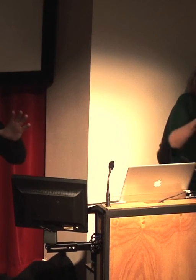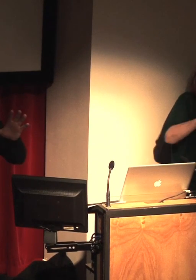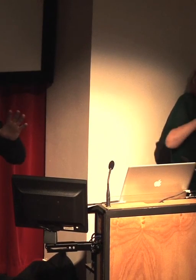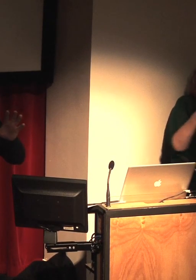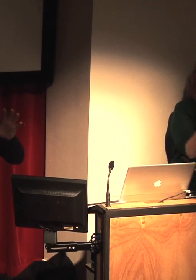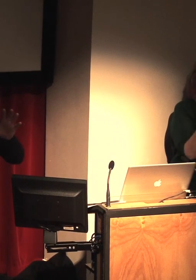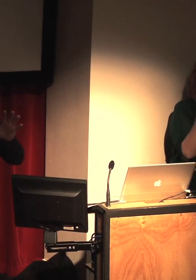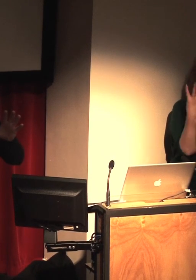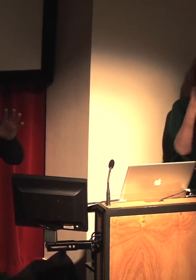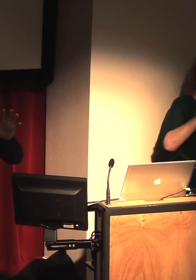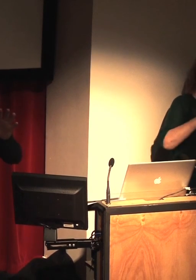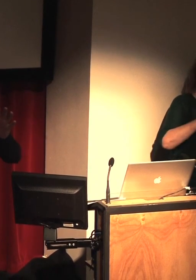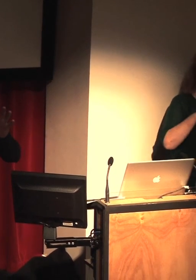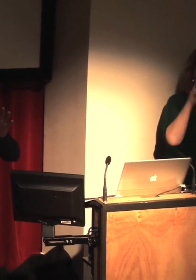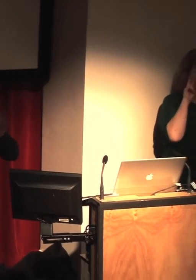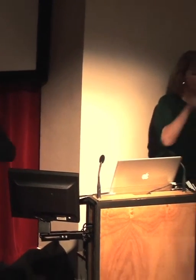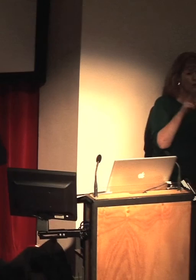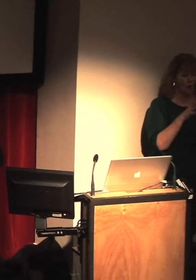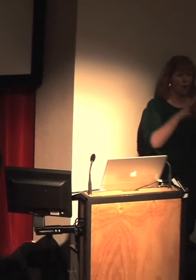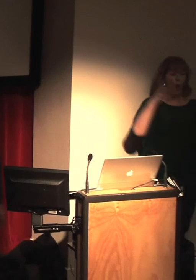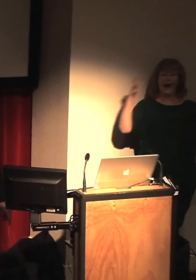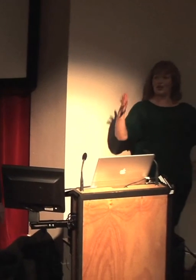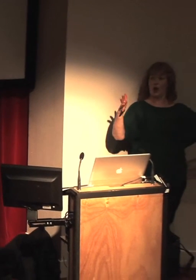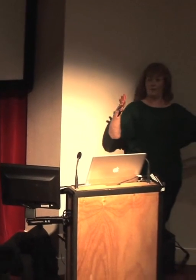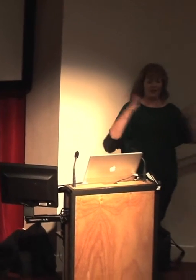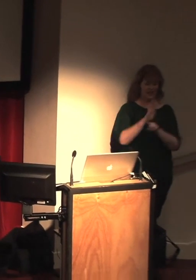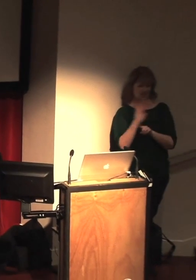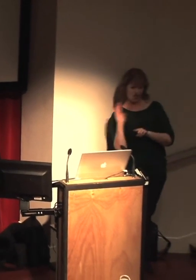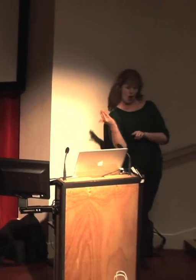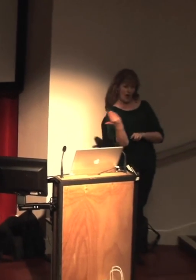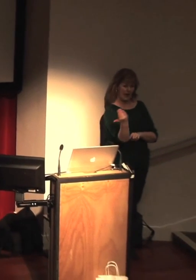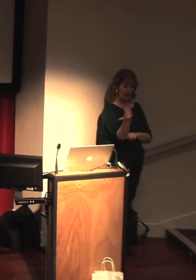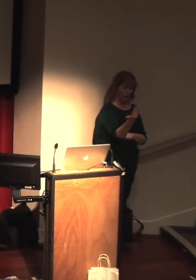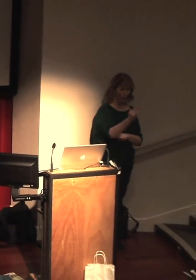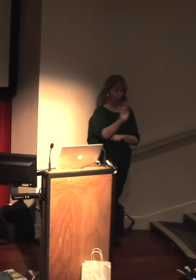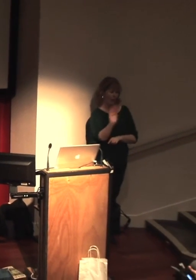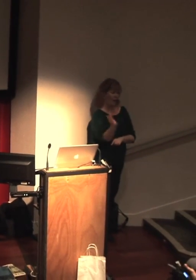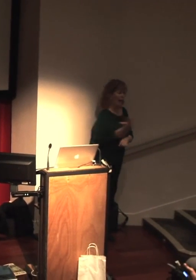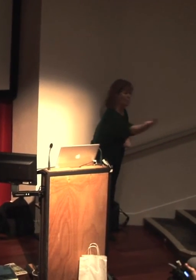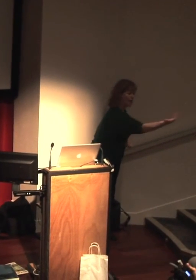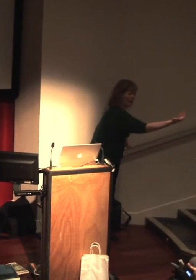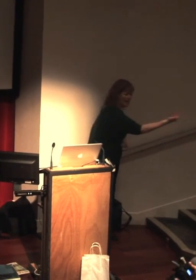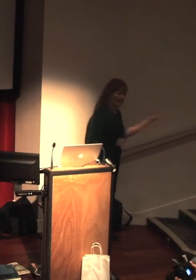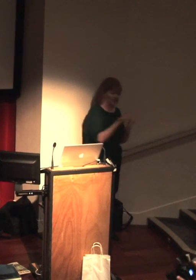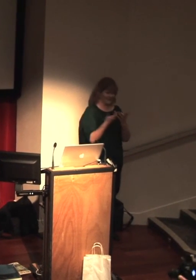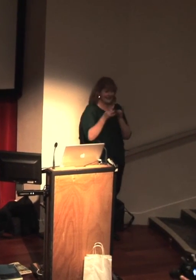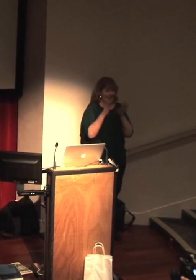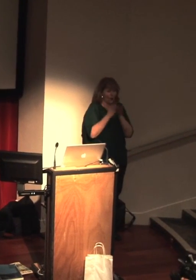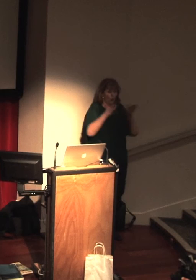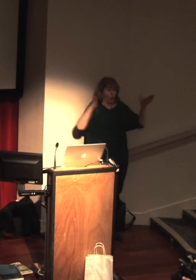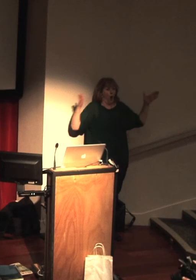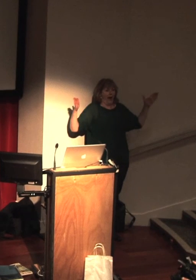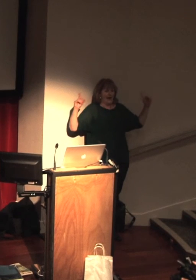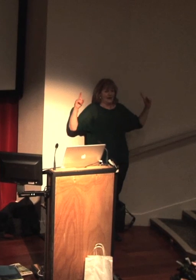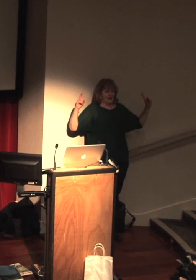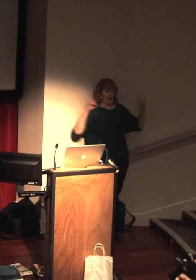filmed it in a wider shot, you know, like, for instance, a Marco shark, if he's circling and you're in open water, he'll come around again. So you'd start off with a wide shot and then wait, hopefully